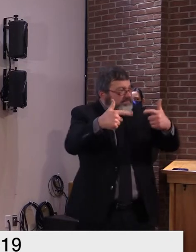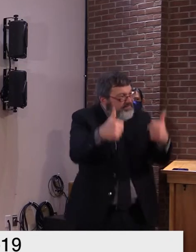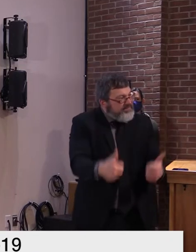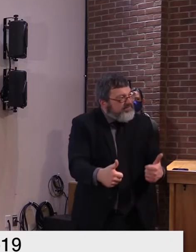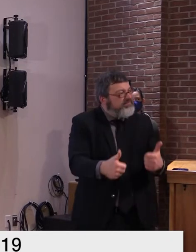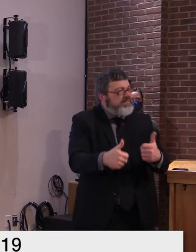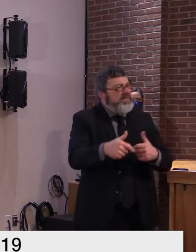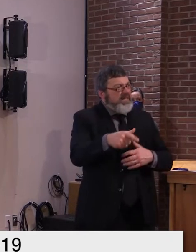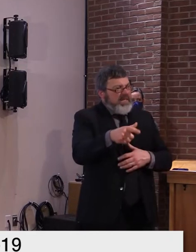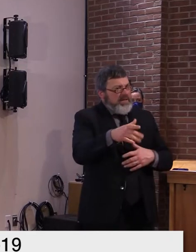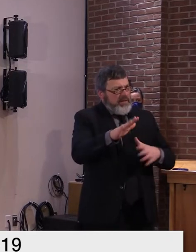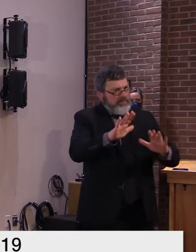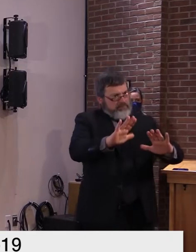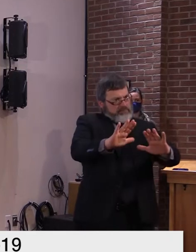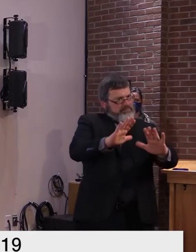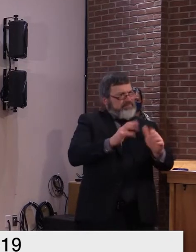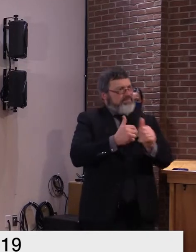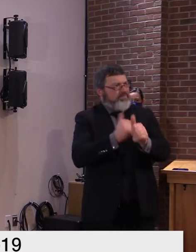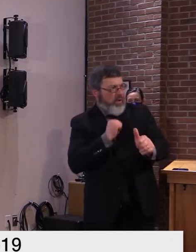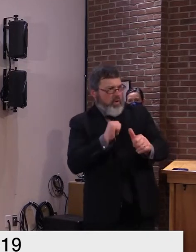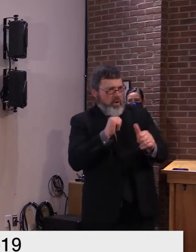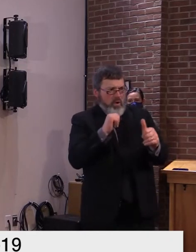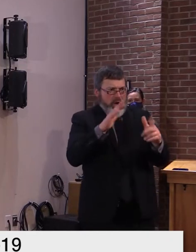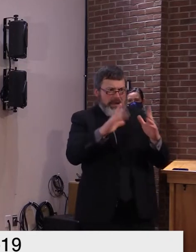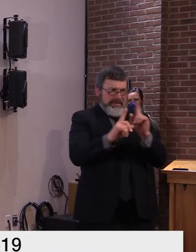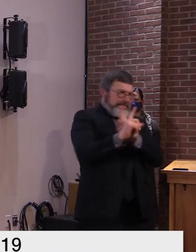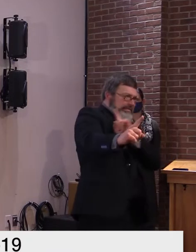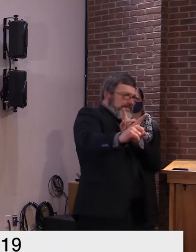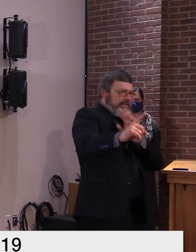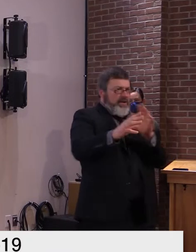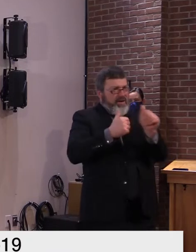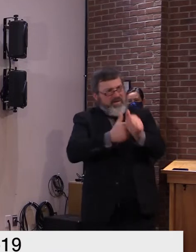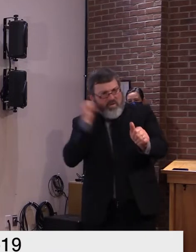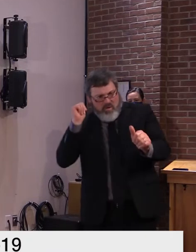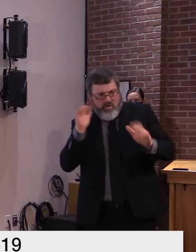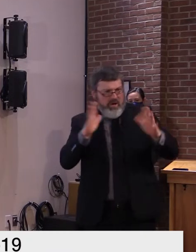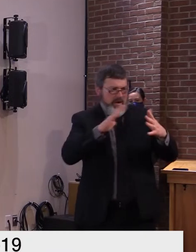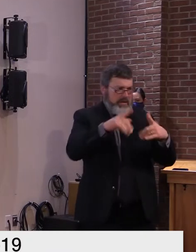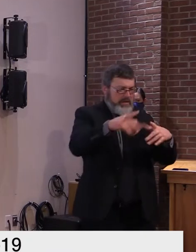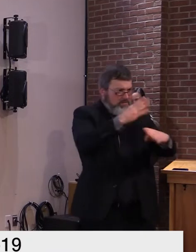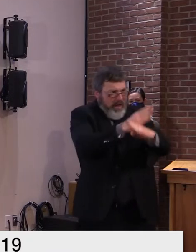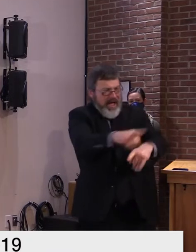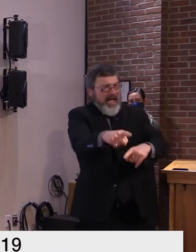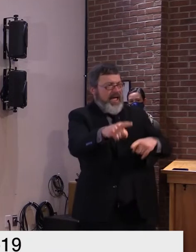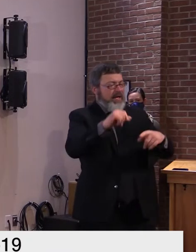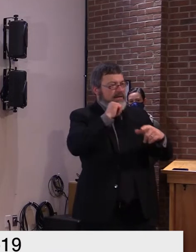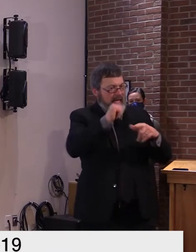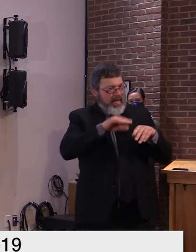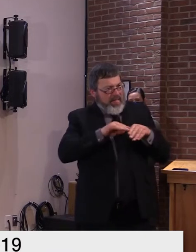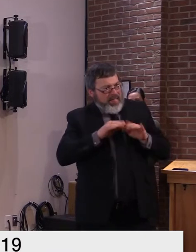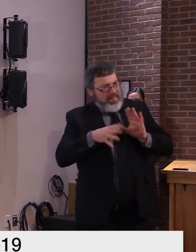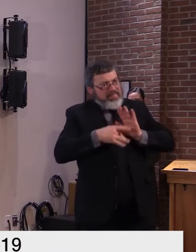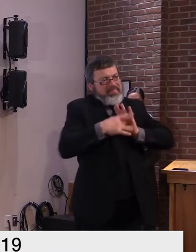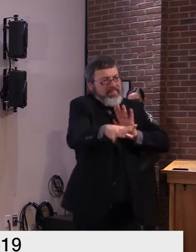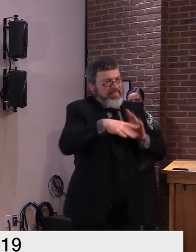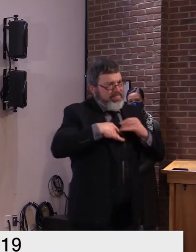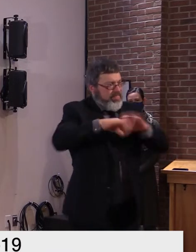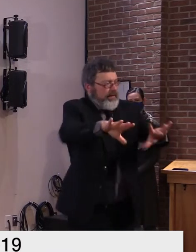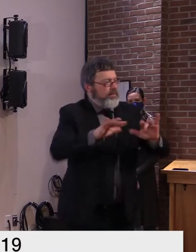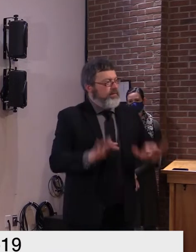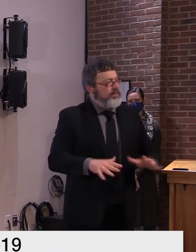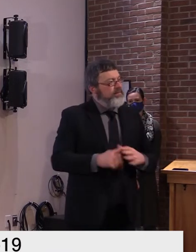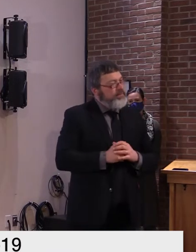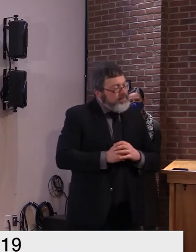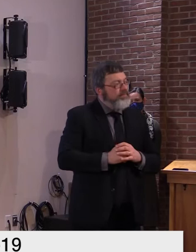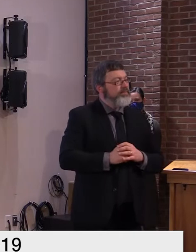and our policies that seek to protect them especially those who live in congregate settings and